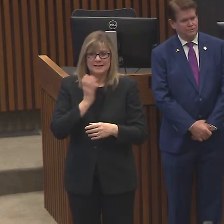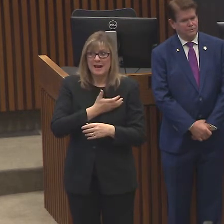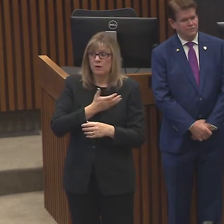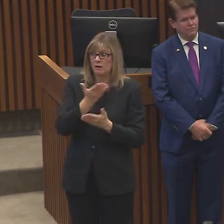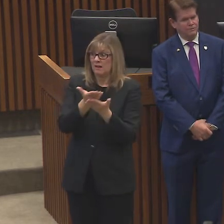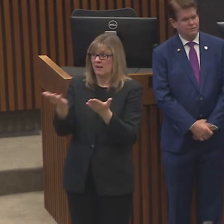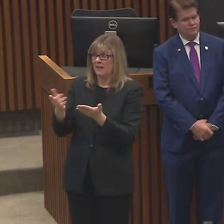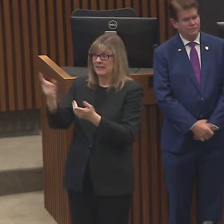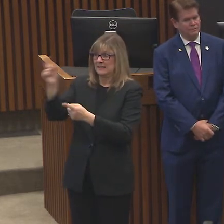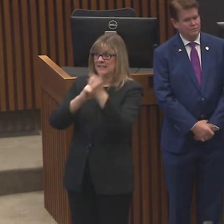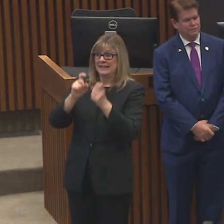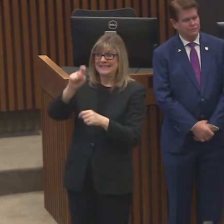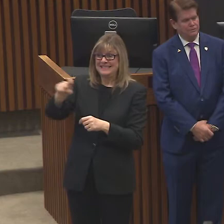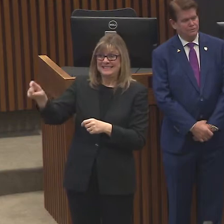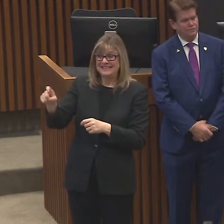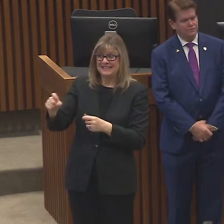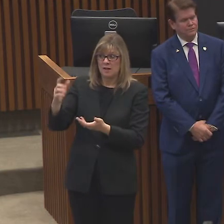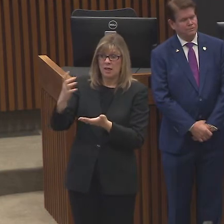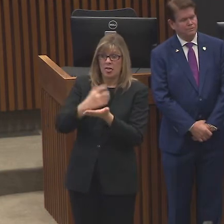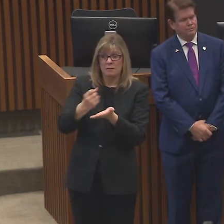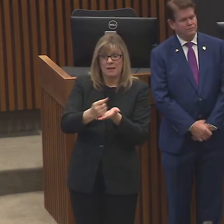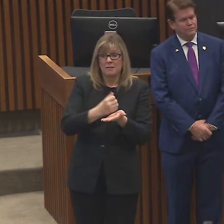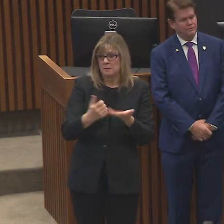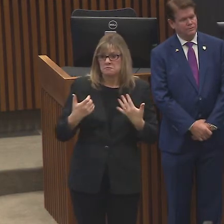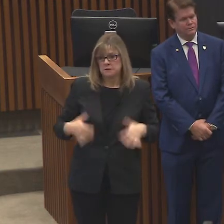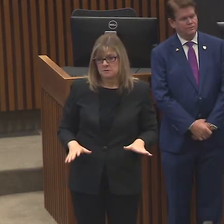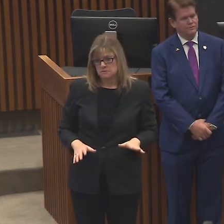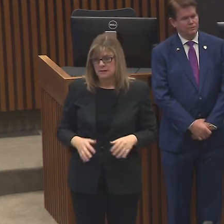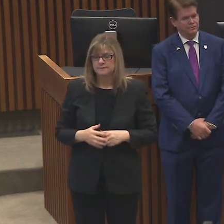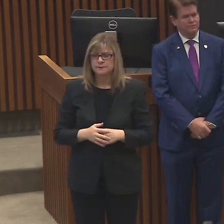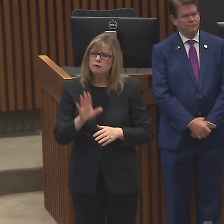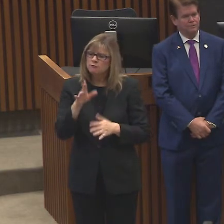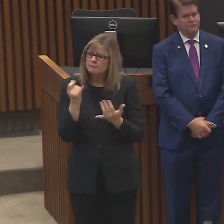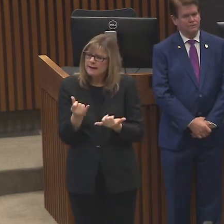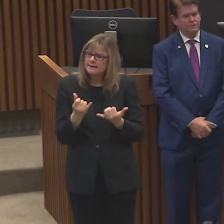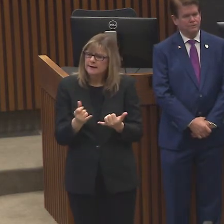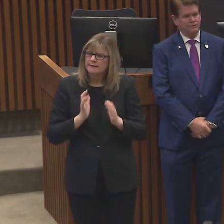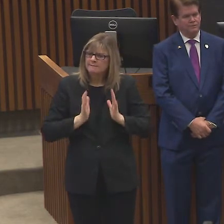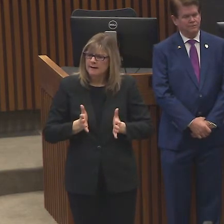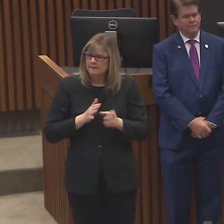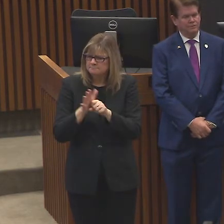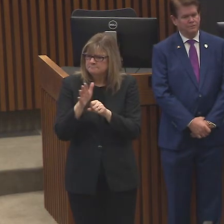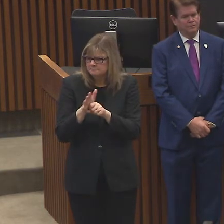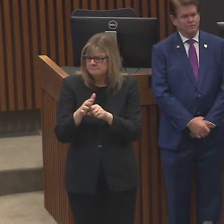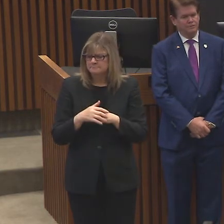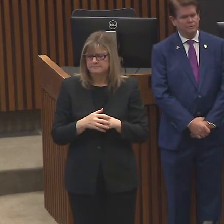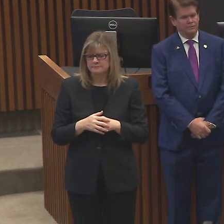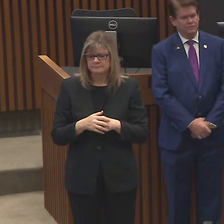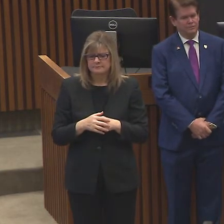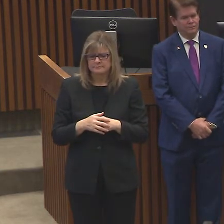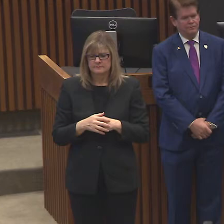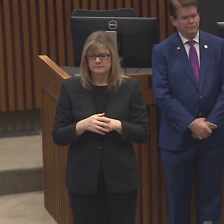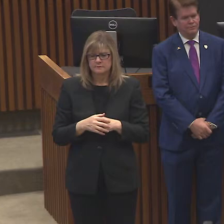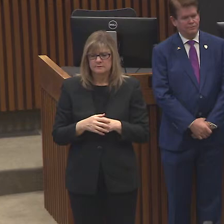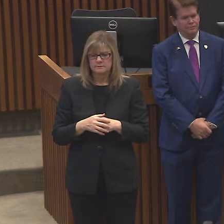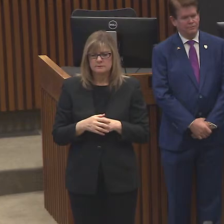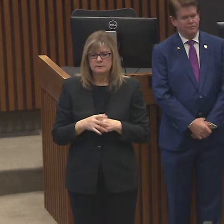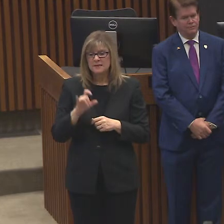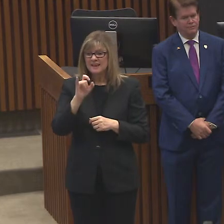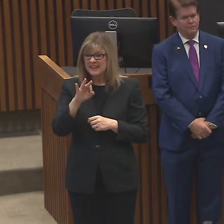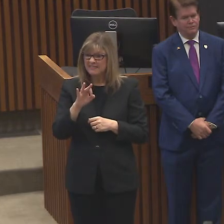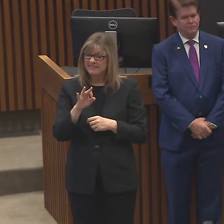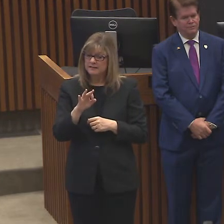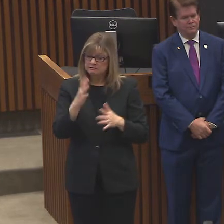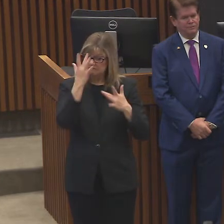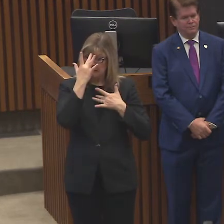as well as it relates to some of these things. So, um, currently we're good. Um, as long as, uh, things don't escalate too dramatically, we're going to